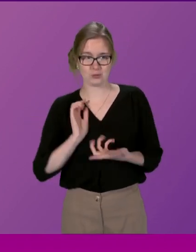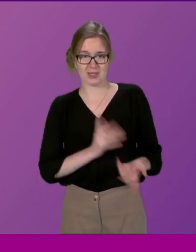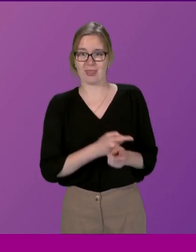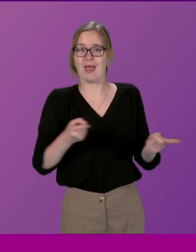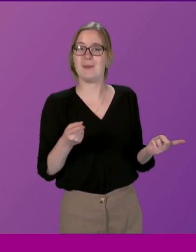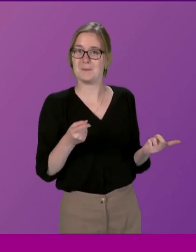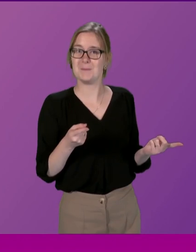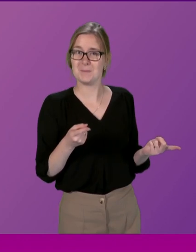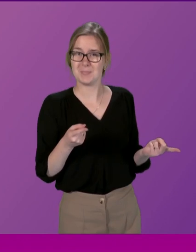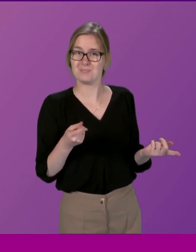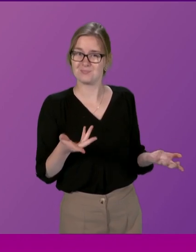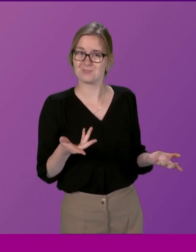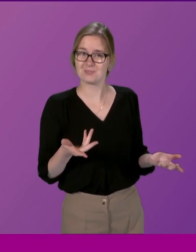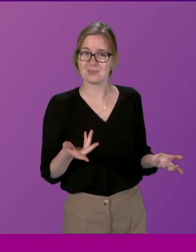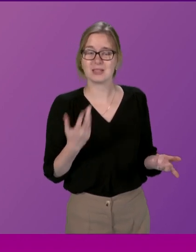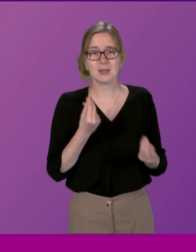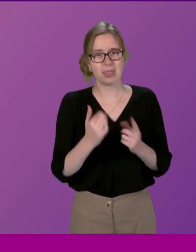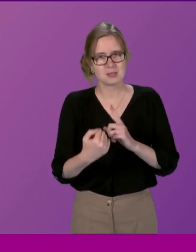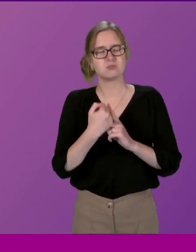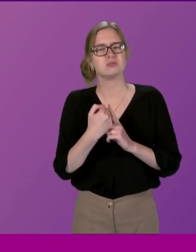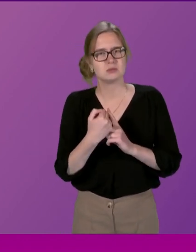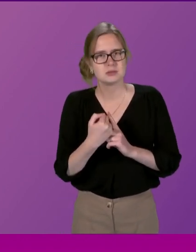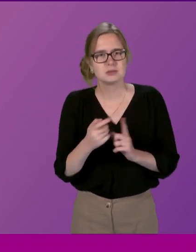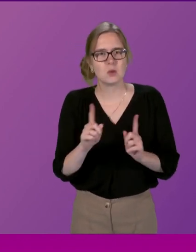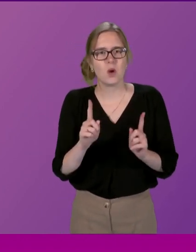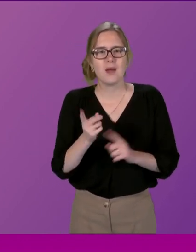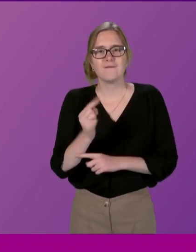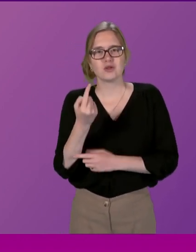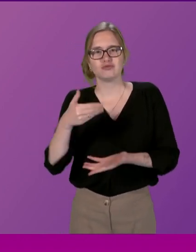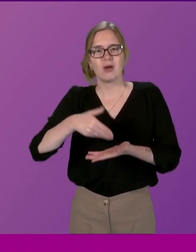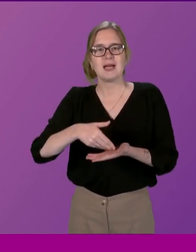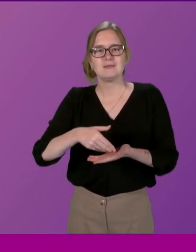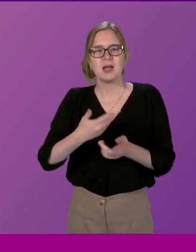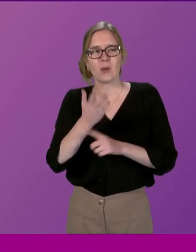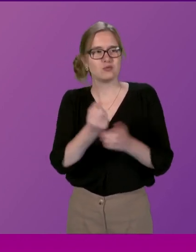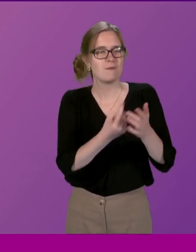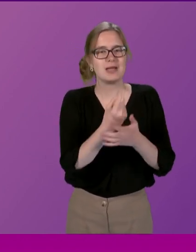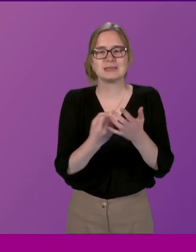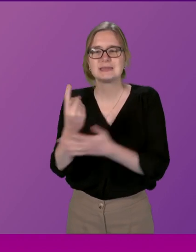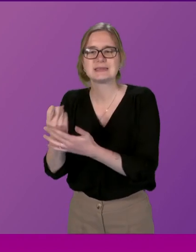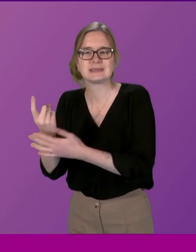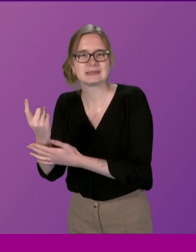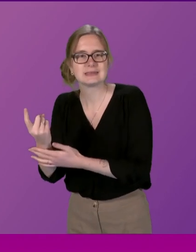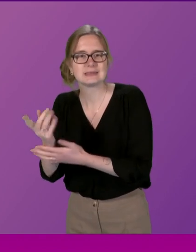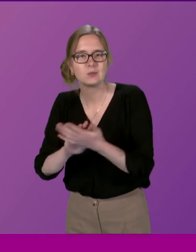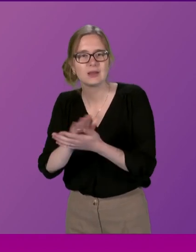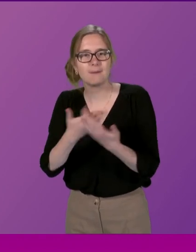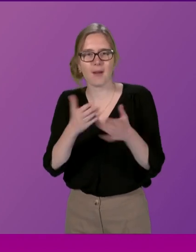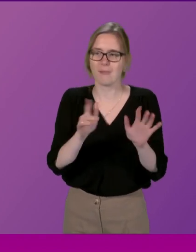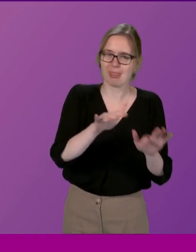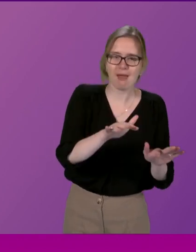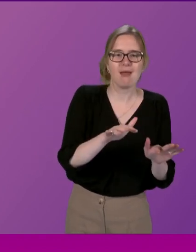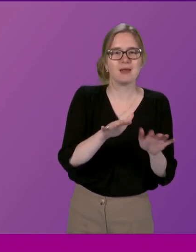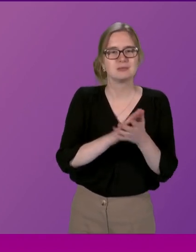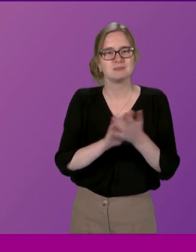serve and one of the things that strikes me when I first came and I went to events was that when the public was there and